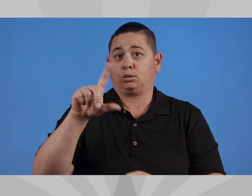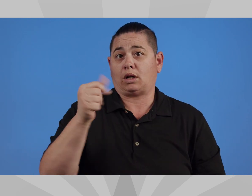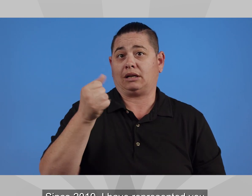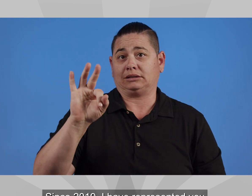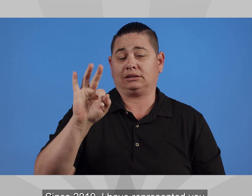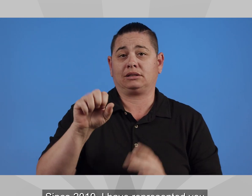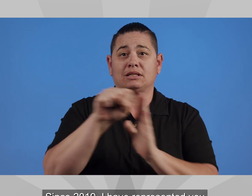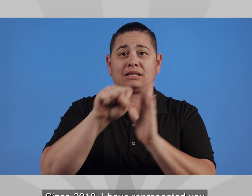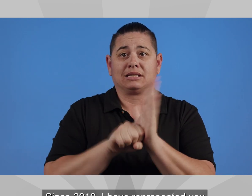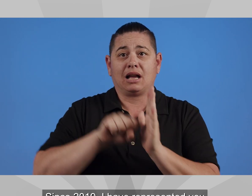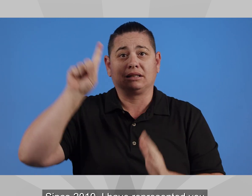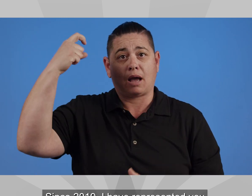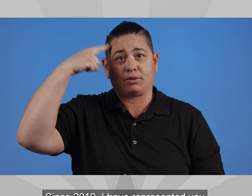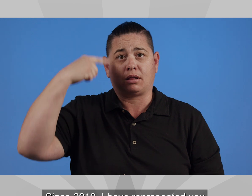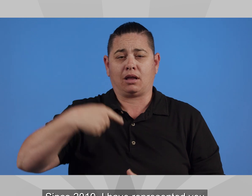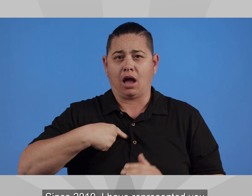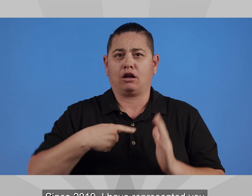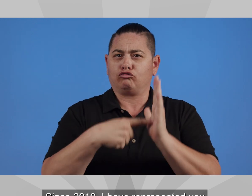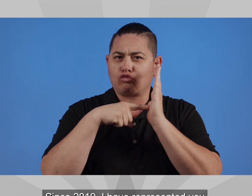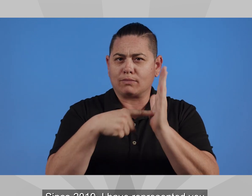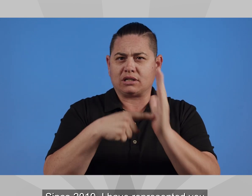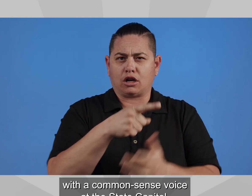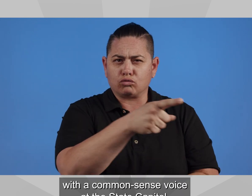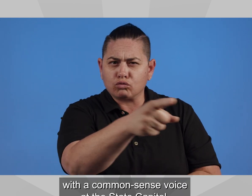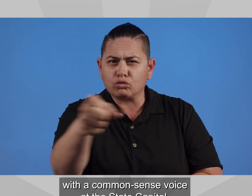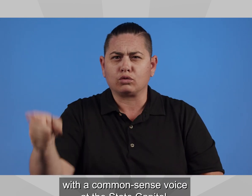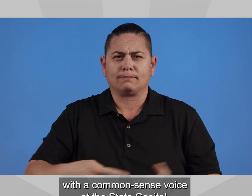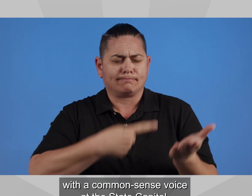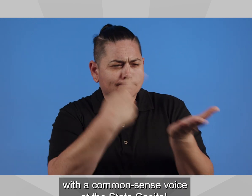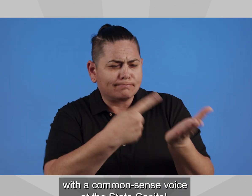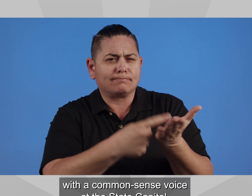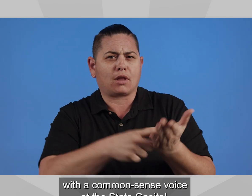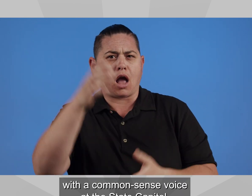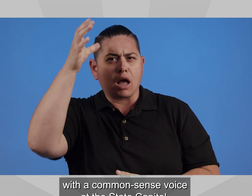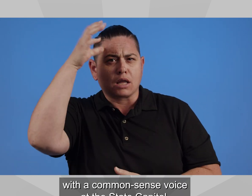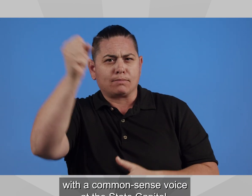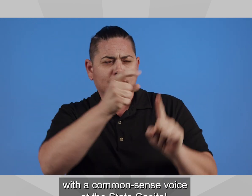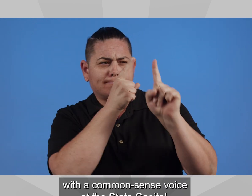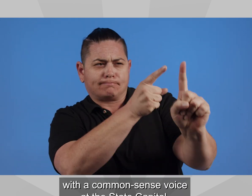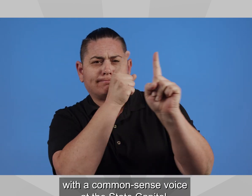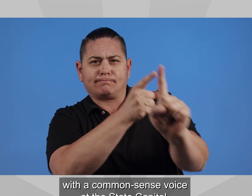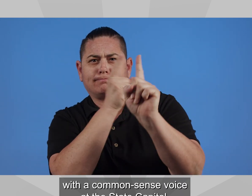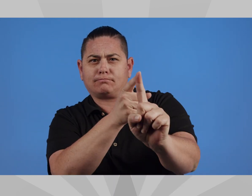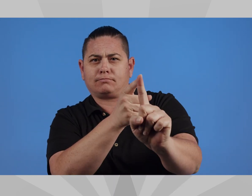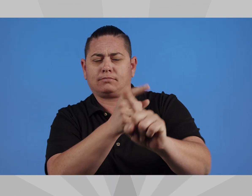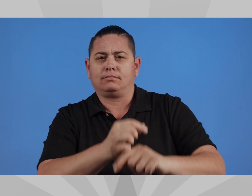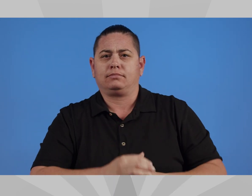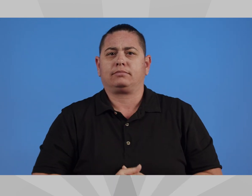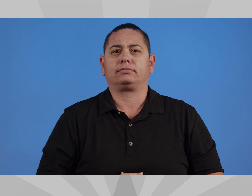Since 2019, I have represented you with a common-sense voice at the state capitol.